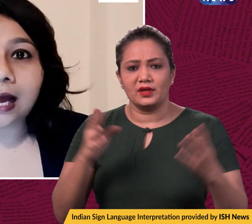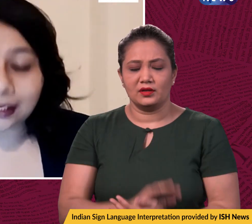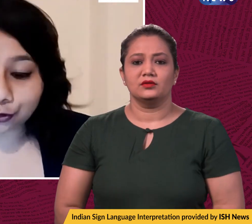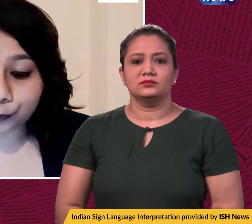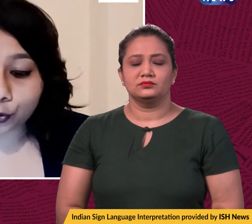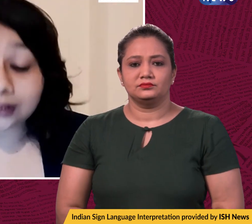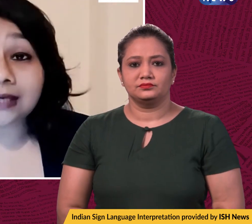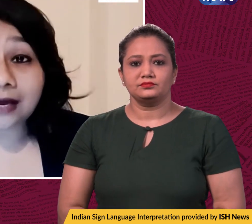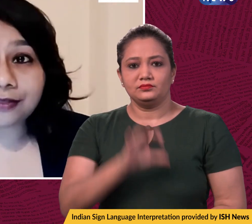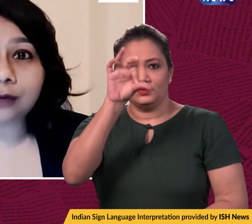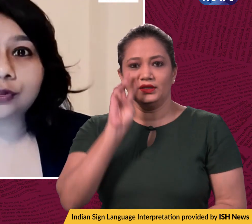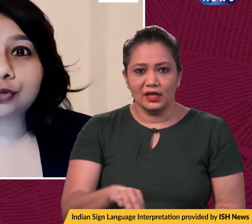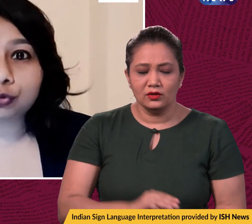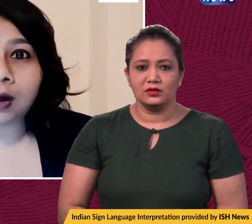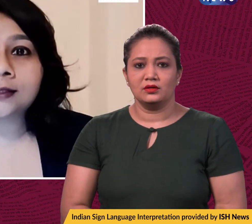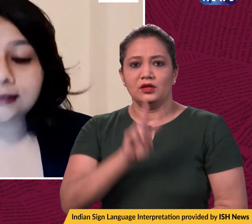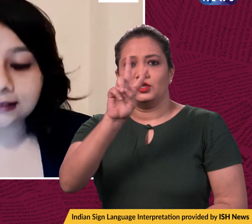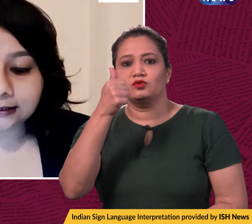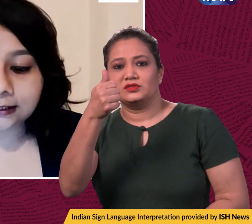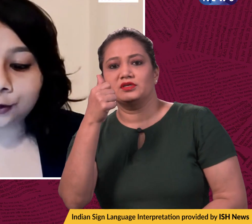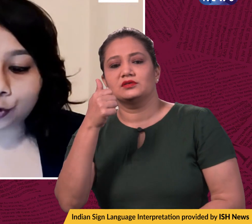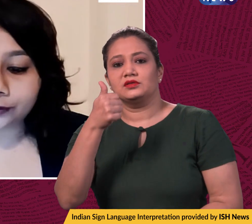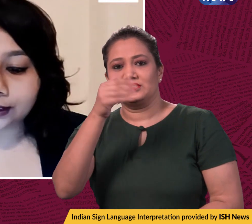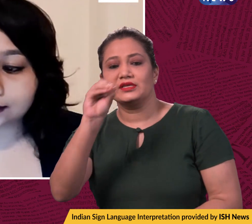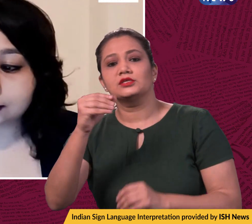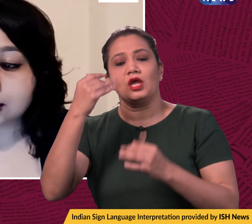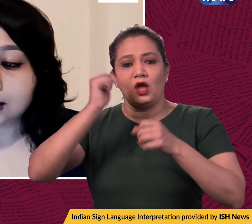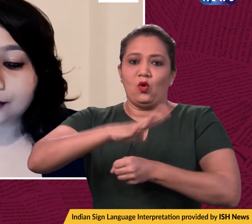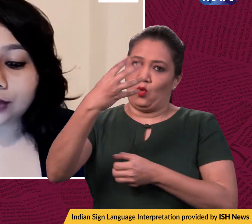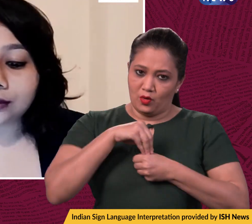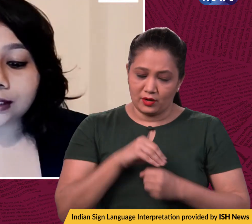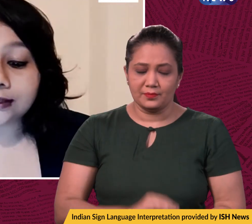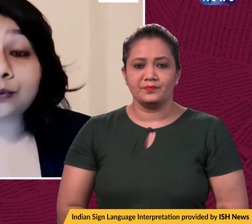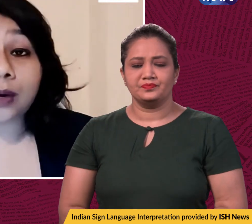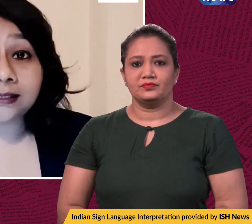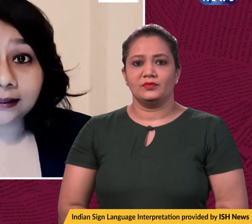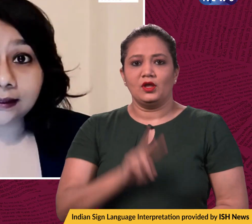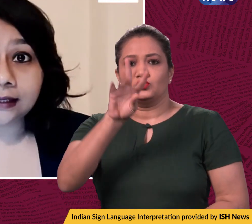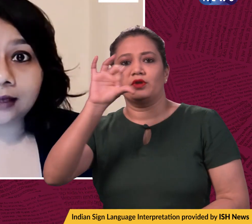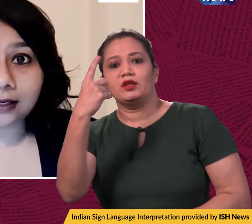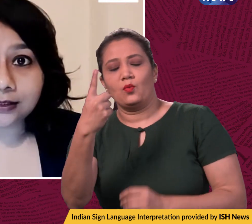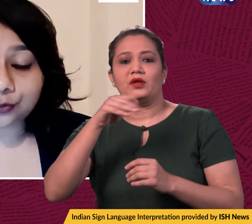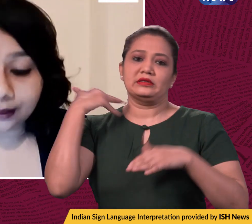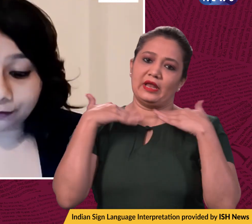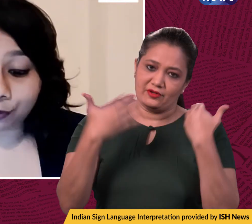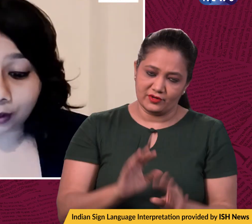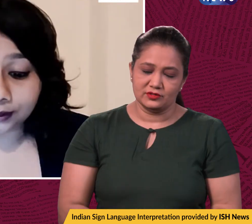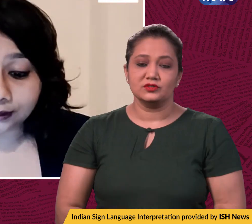has reported 9,216 new COVID cases and 391 deaths in the last 24 hours.